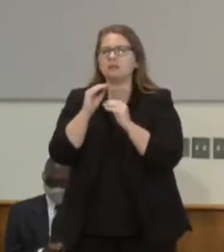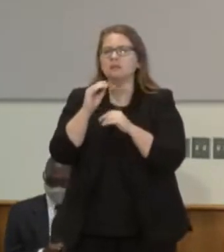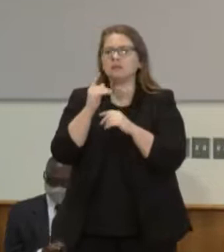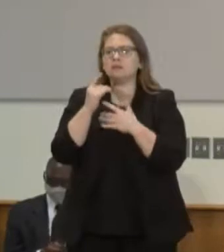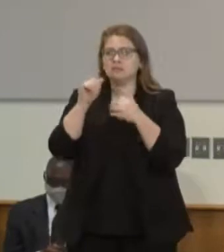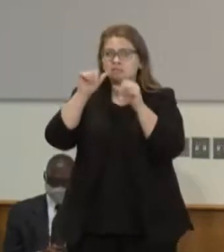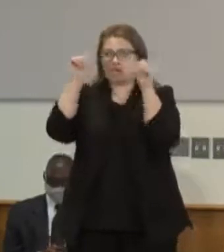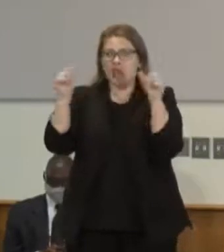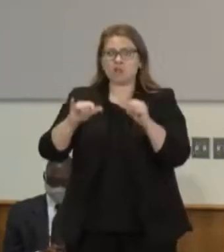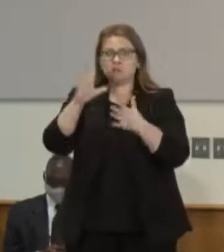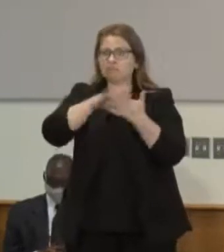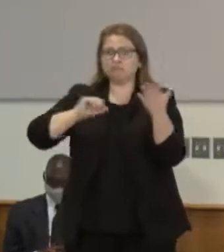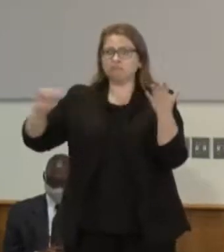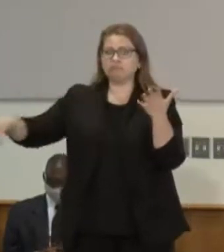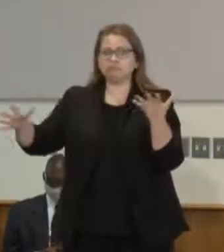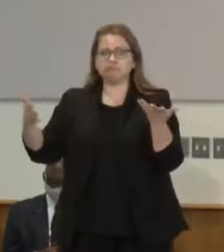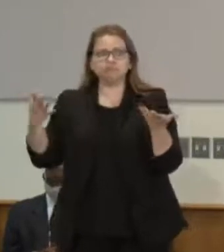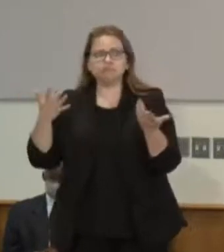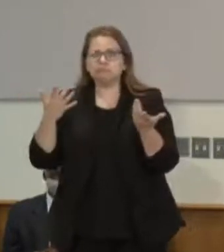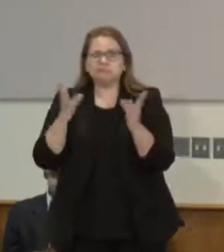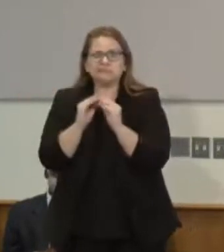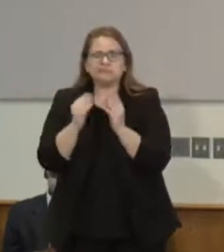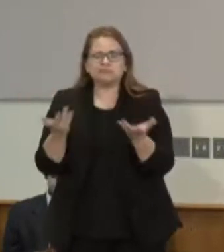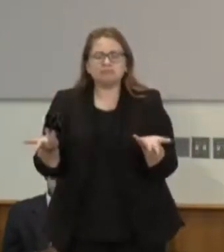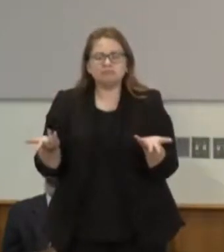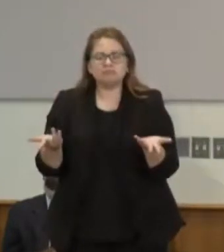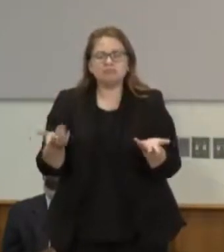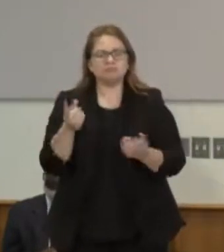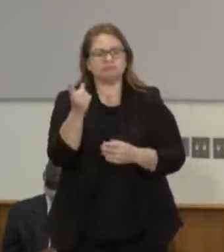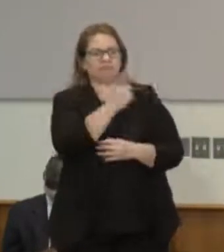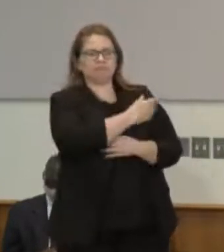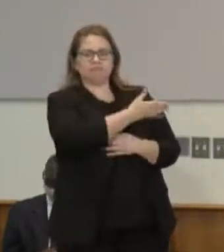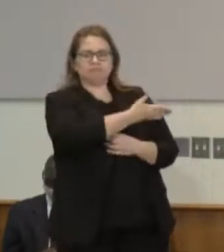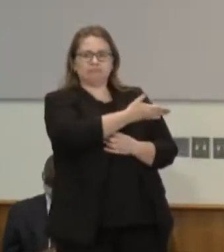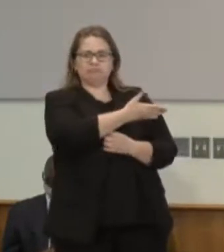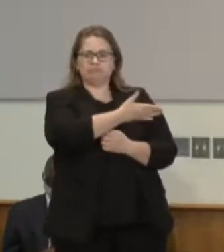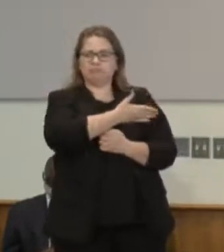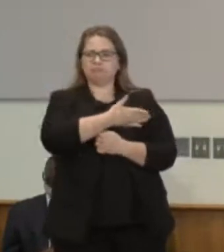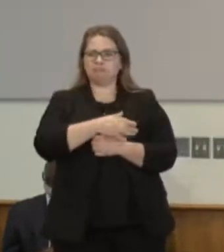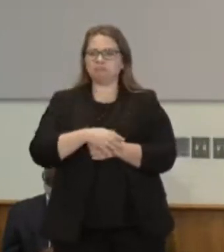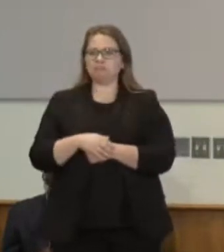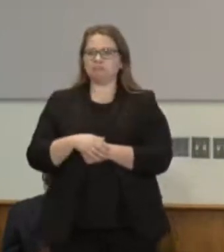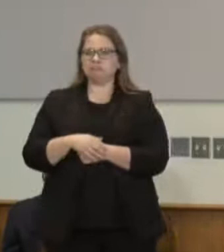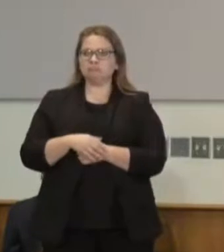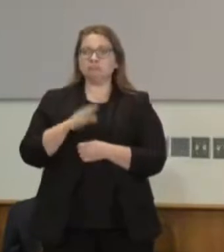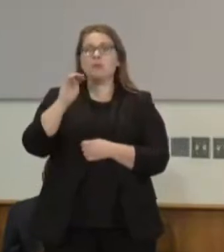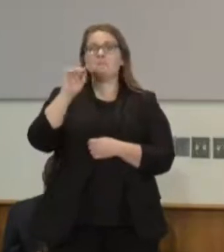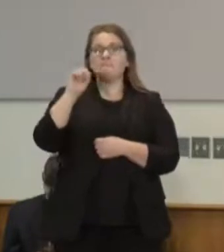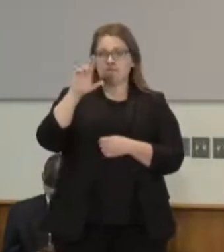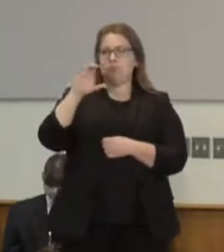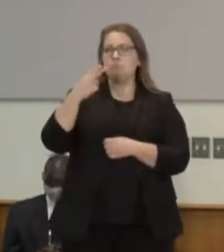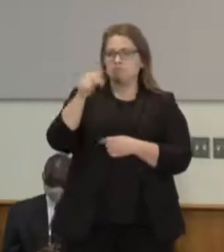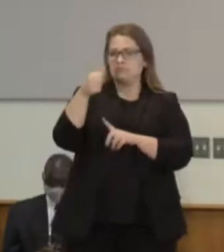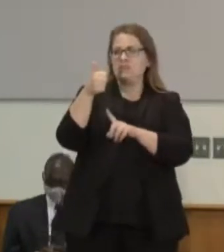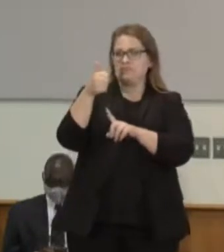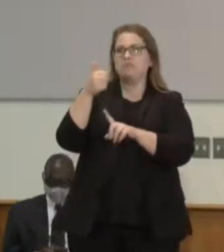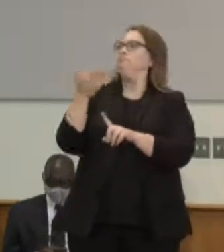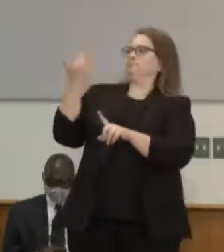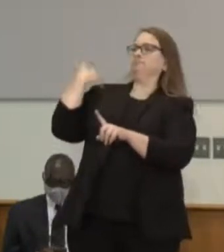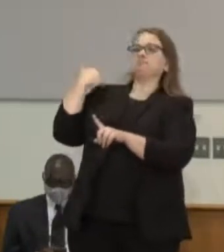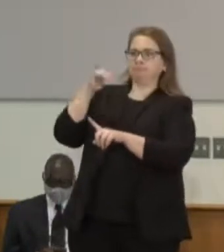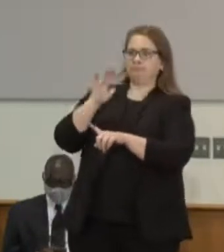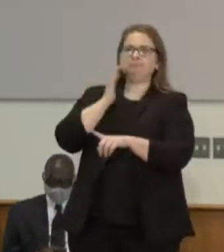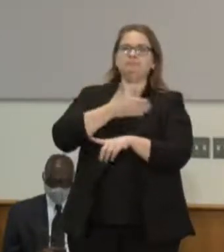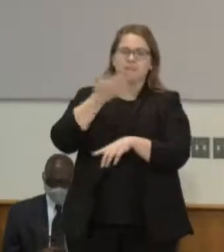gone that's a great question Theo thank you for that so the most recent meeting that we had was March 10th where we talked about how exciting